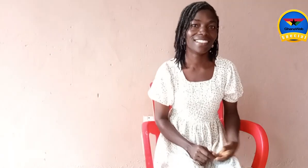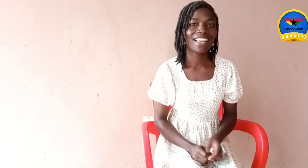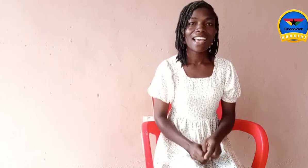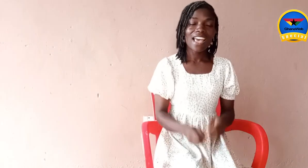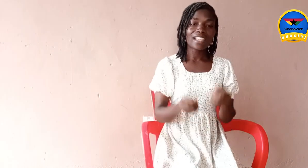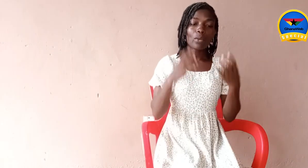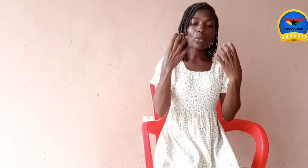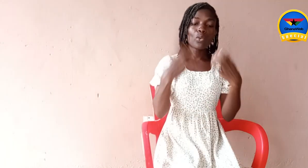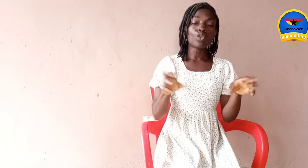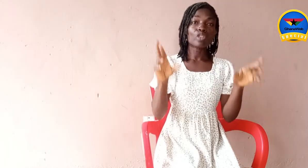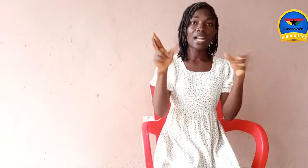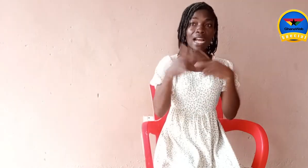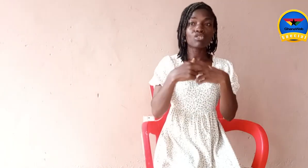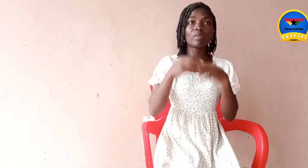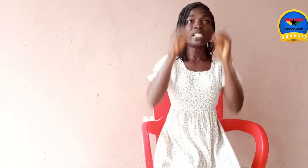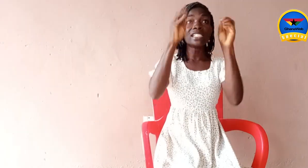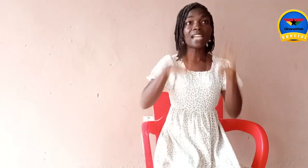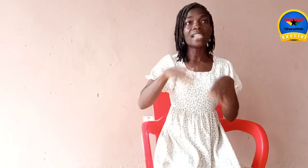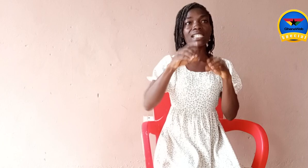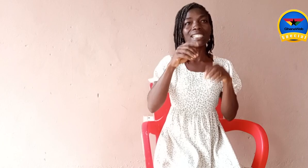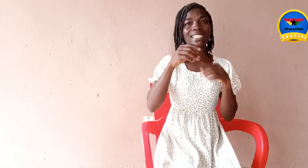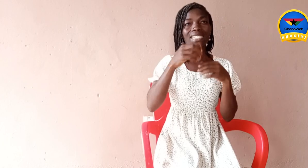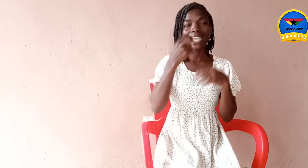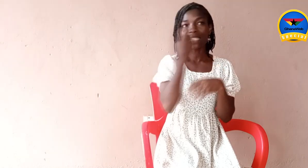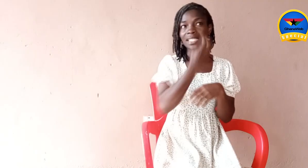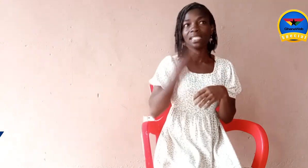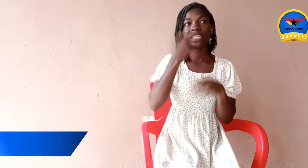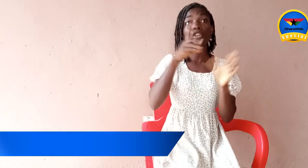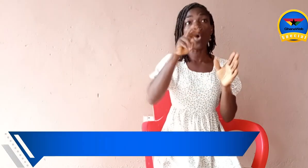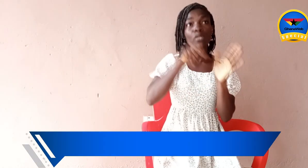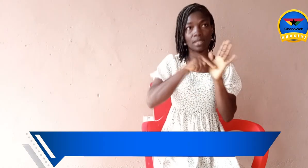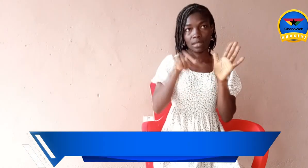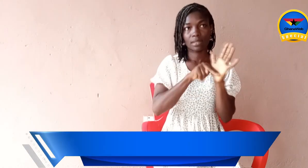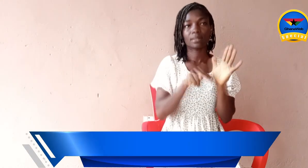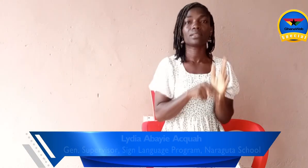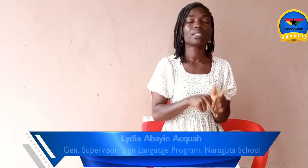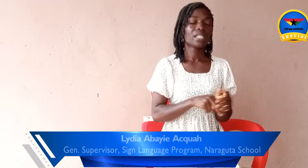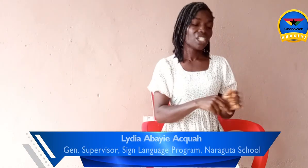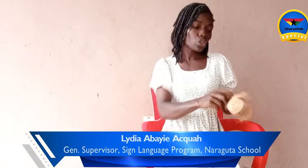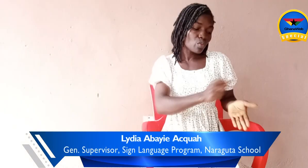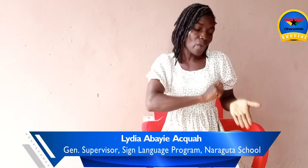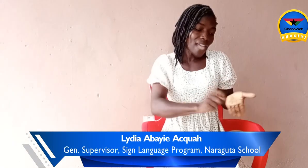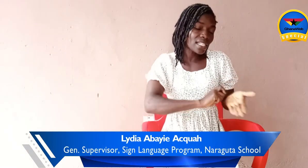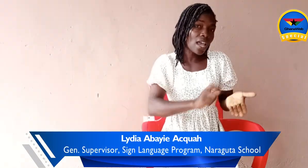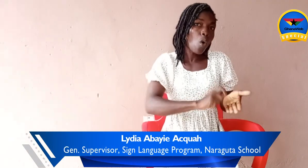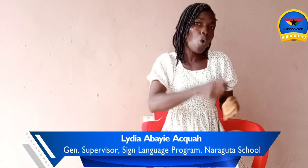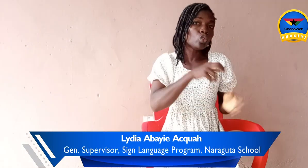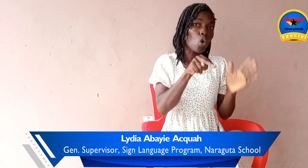And then when we go to the classroom and the teacher is dictating the notes, she will be writing her own notes.